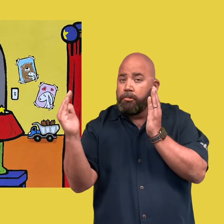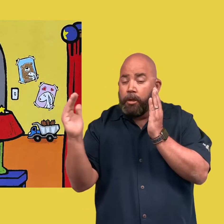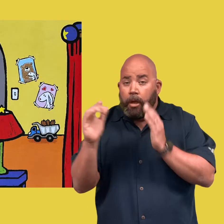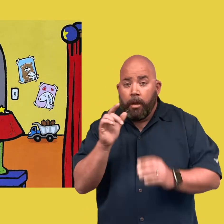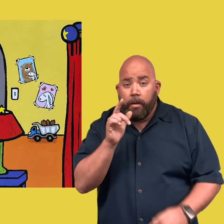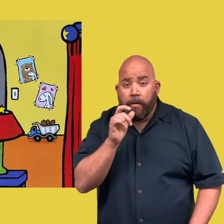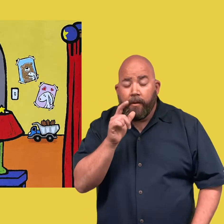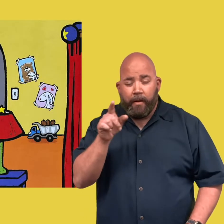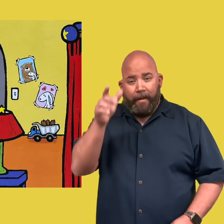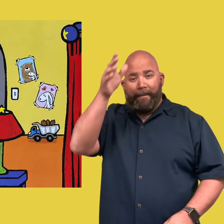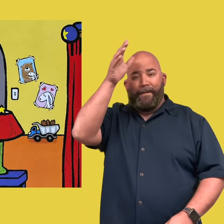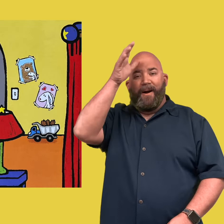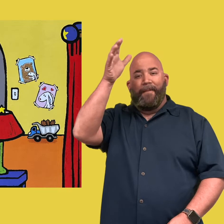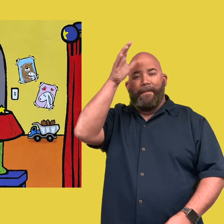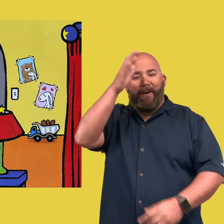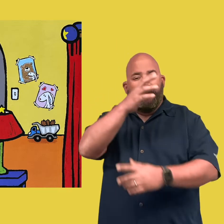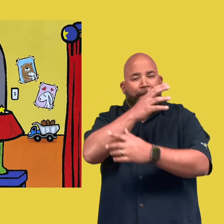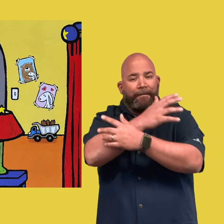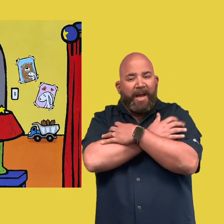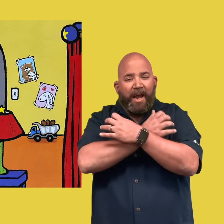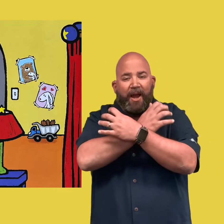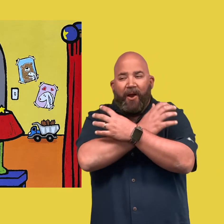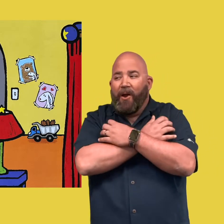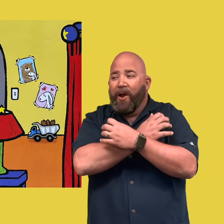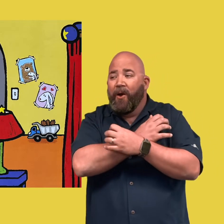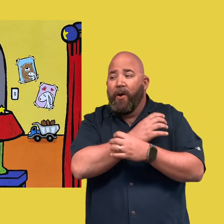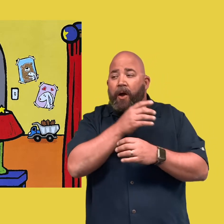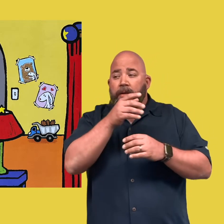Then Papa came in to check on Bear. Bear.